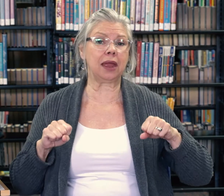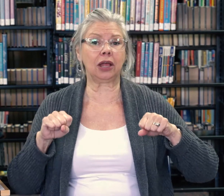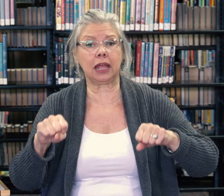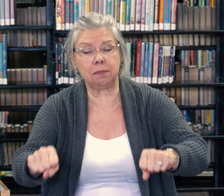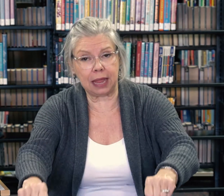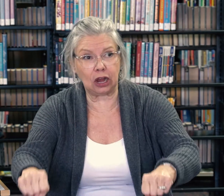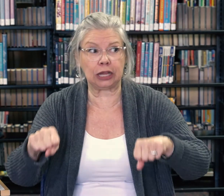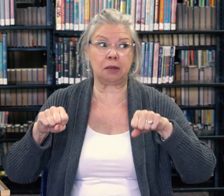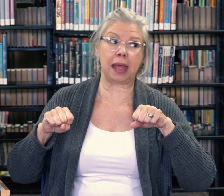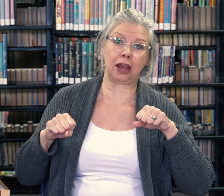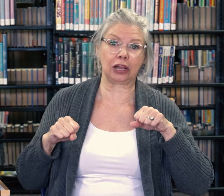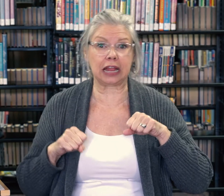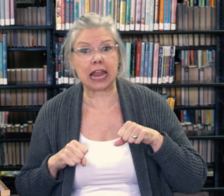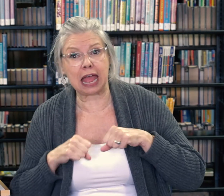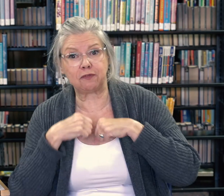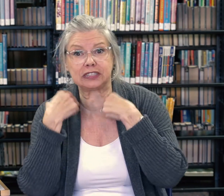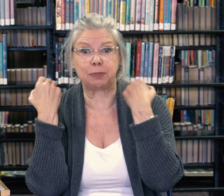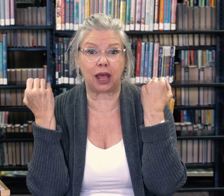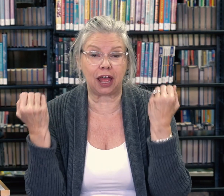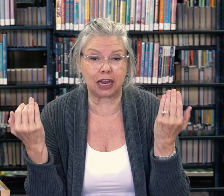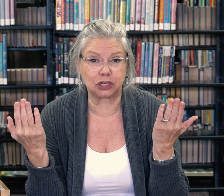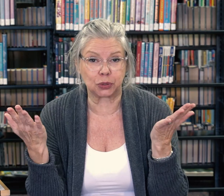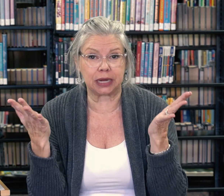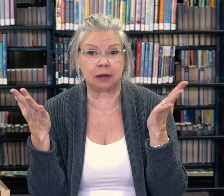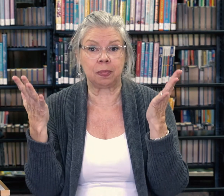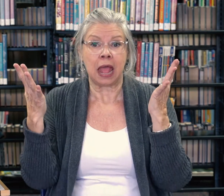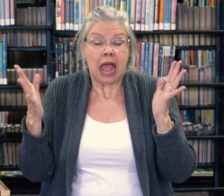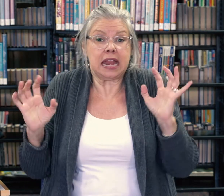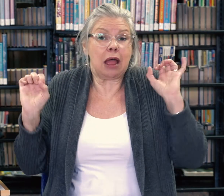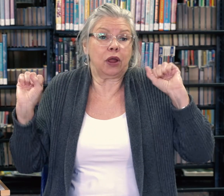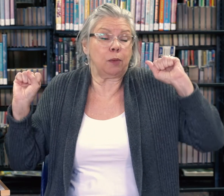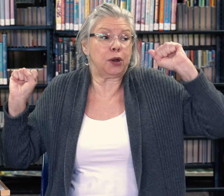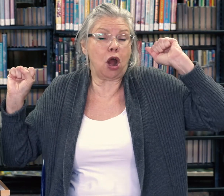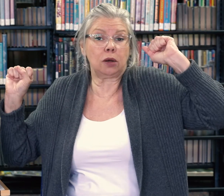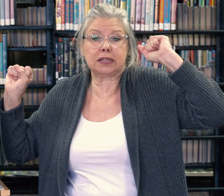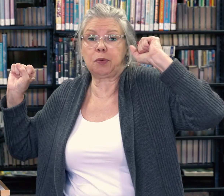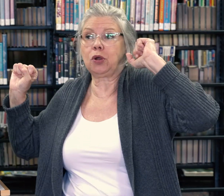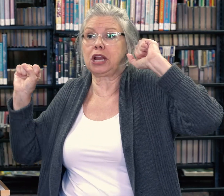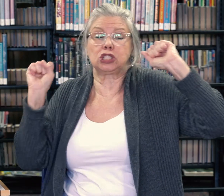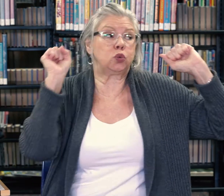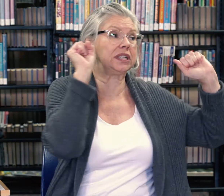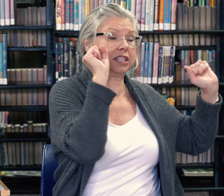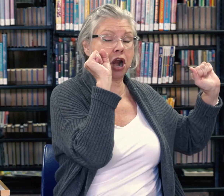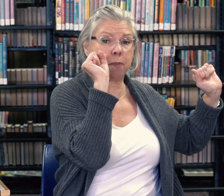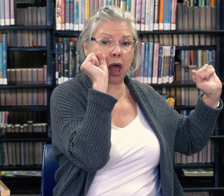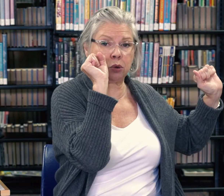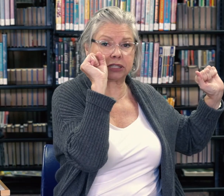merrily, merrily, merrily. Life is but a dream. And now we're going to put our arms up and we're going to twist in our boats.